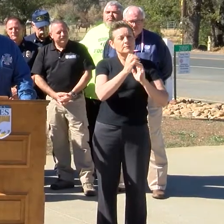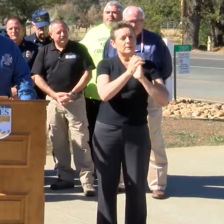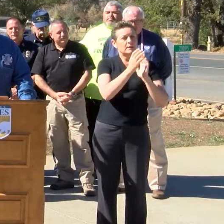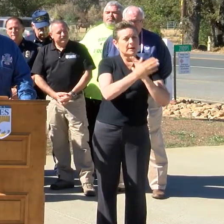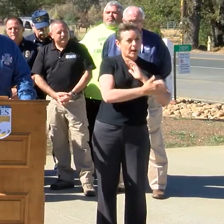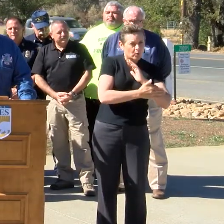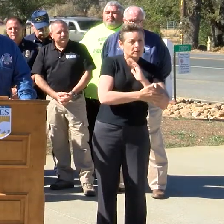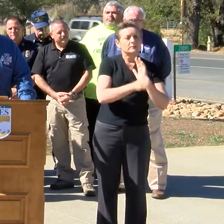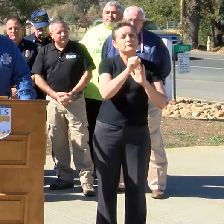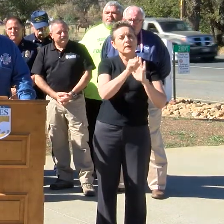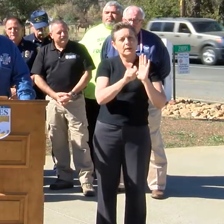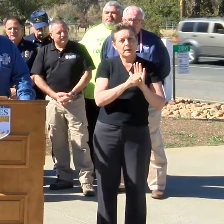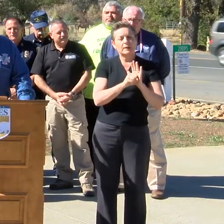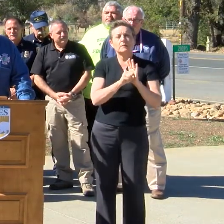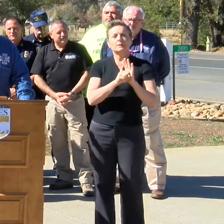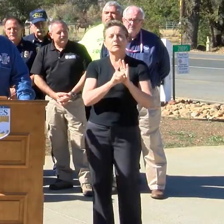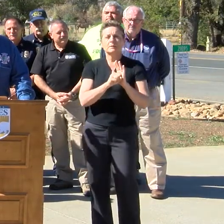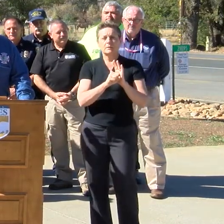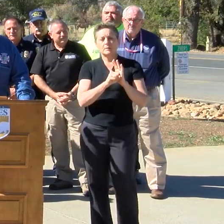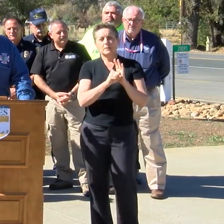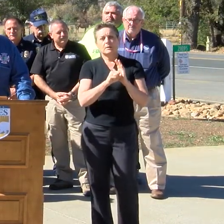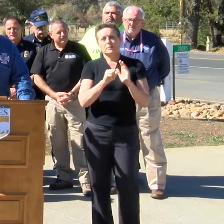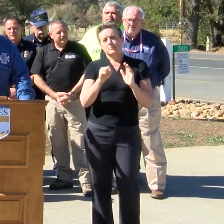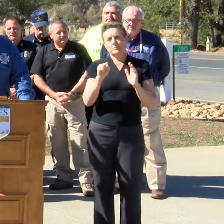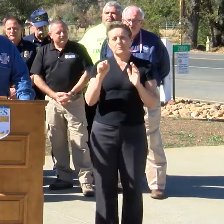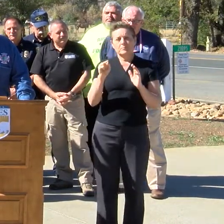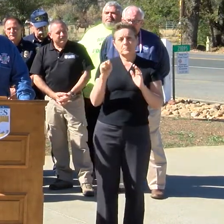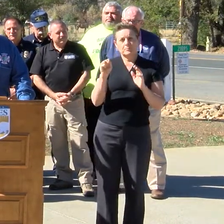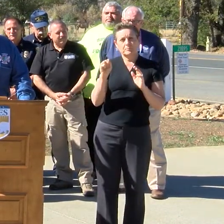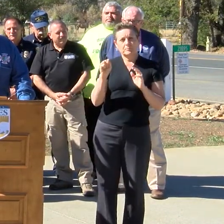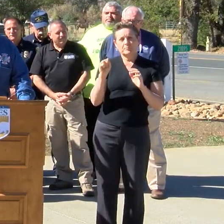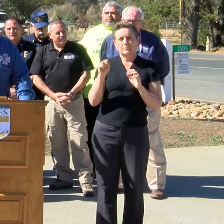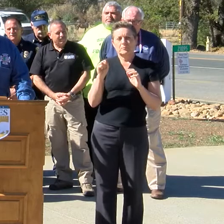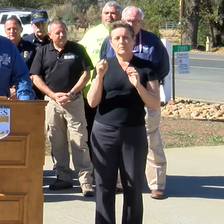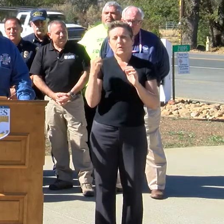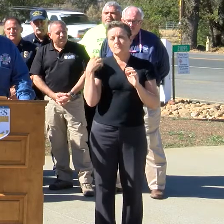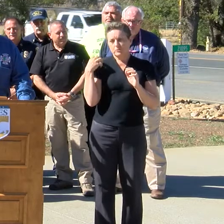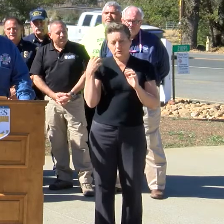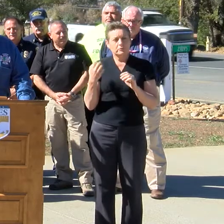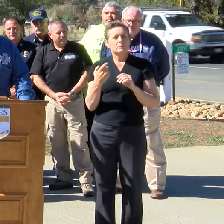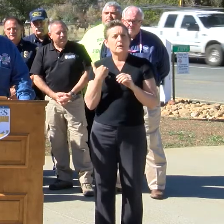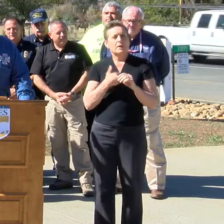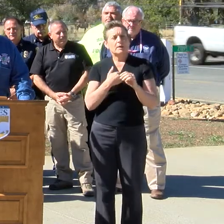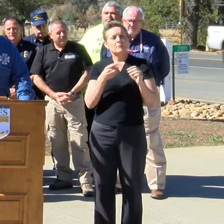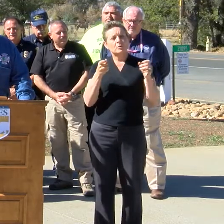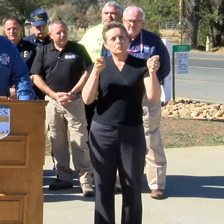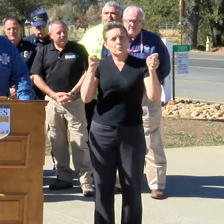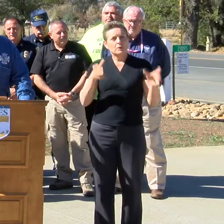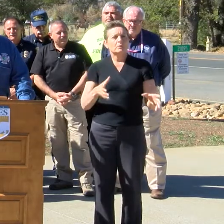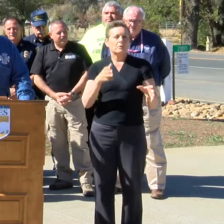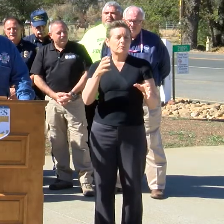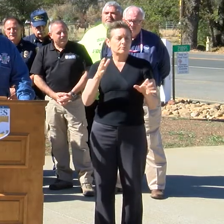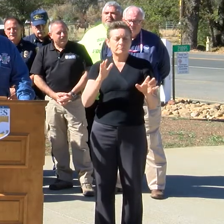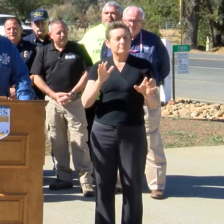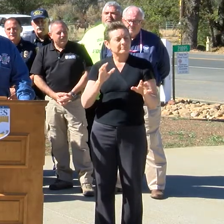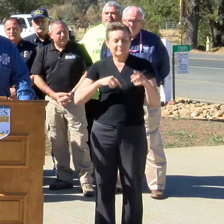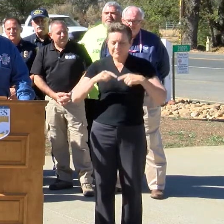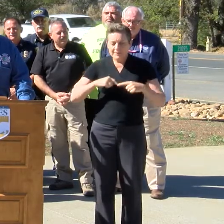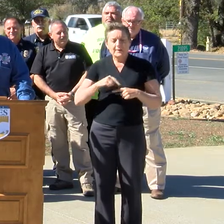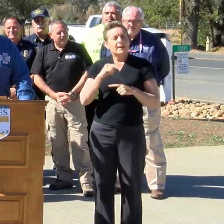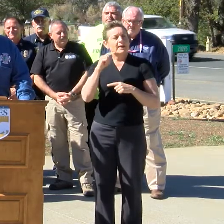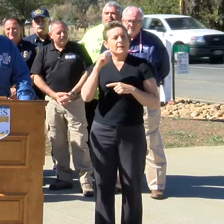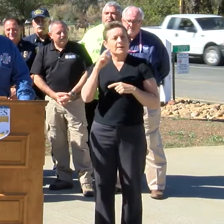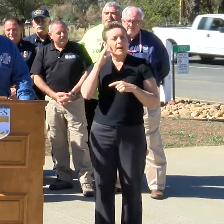state elected officials. We have the director of California, or I'm sorry, CAL